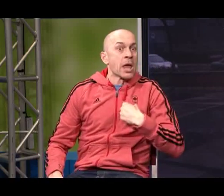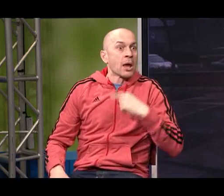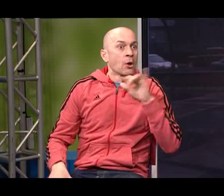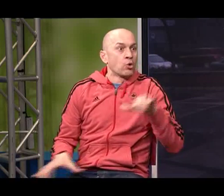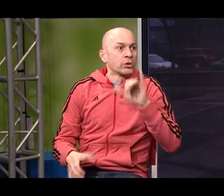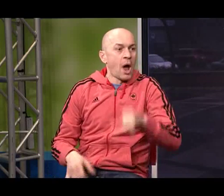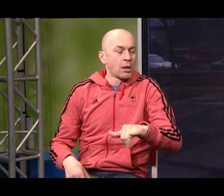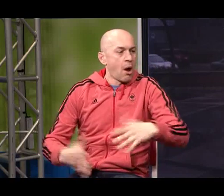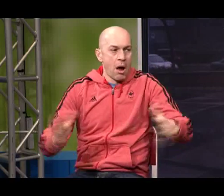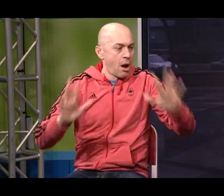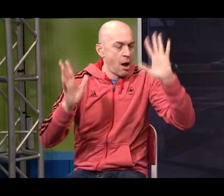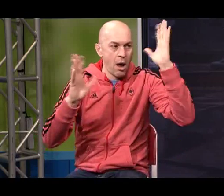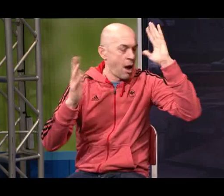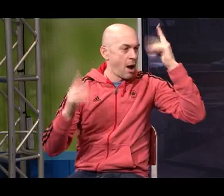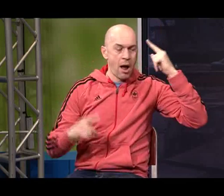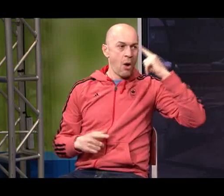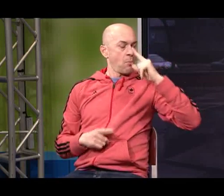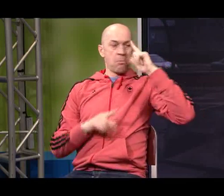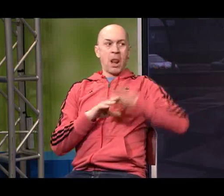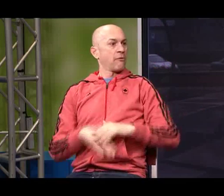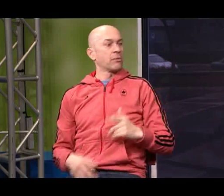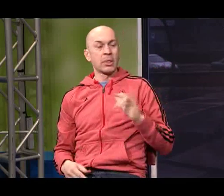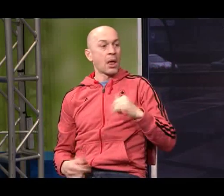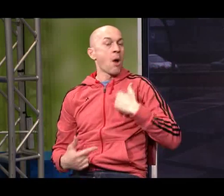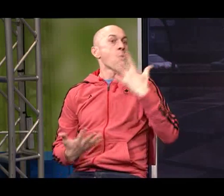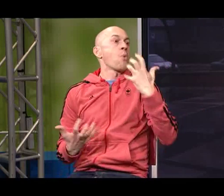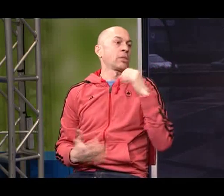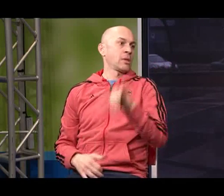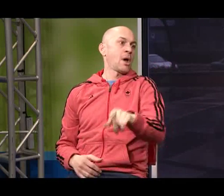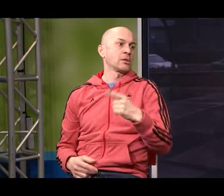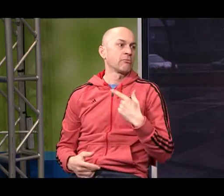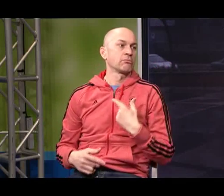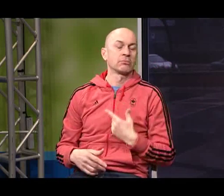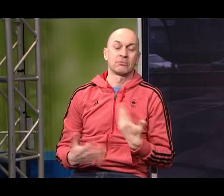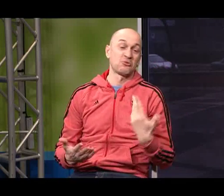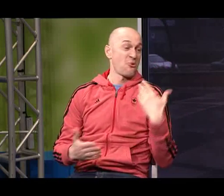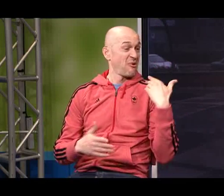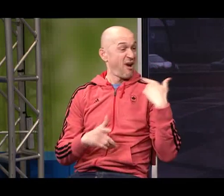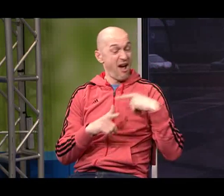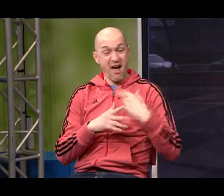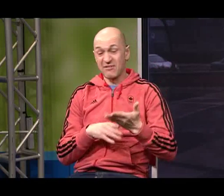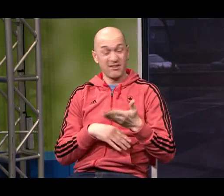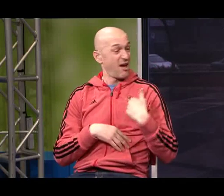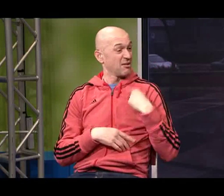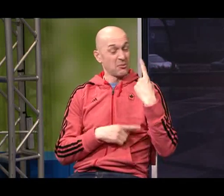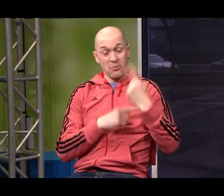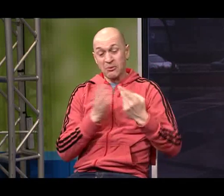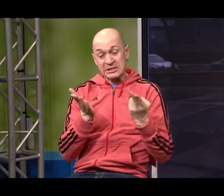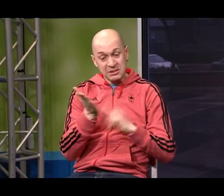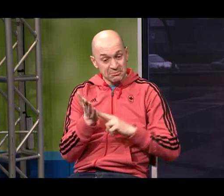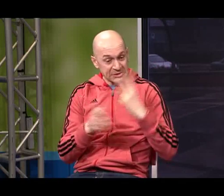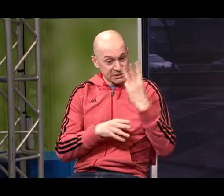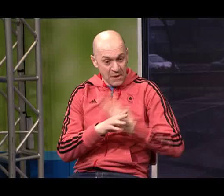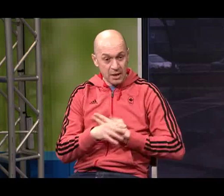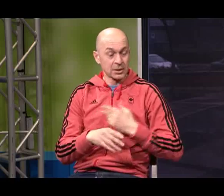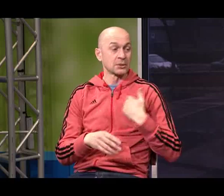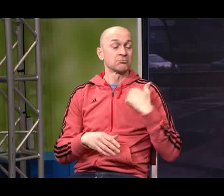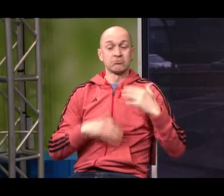was about clowning in this particular episode or this particular piece I was like sign me up I'm right there so I